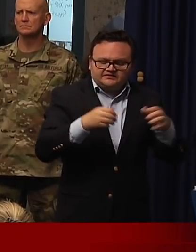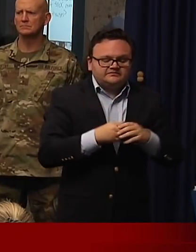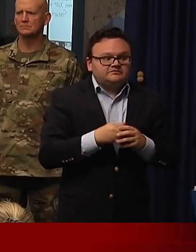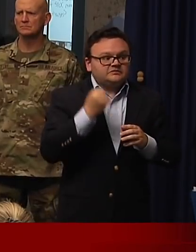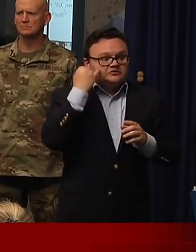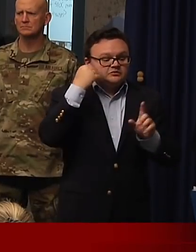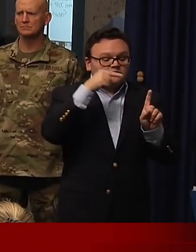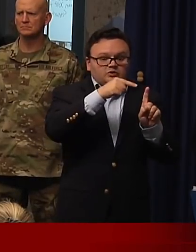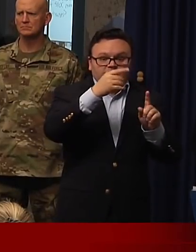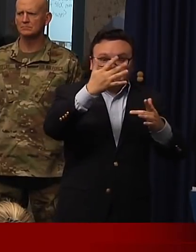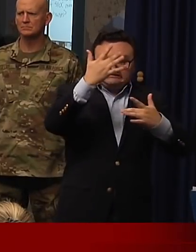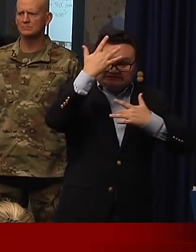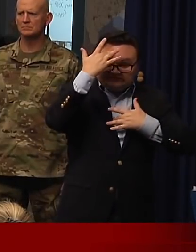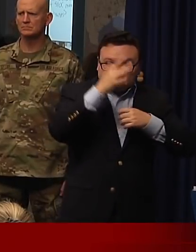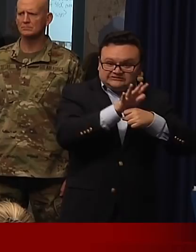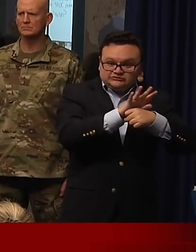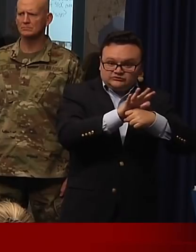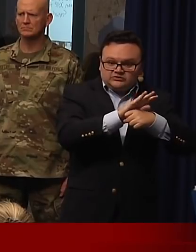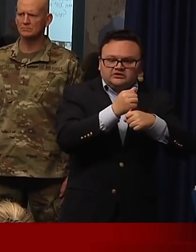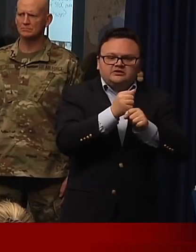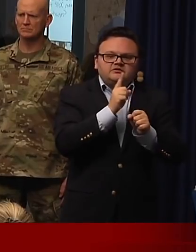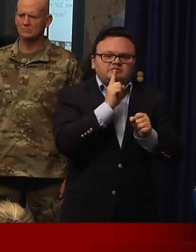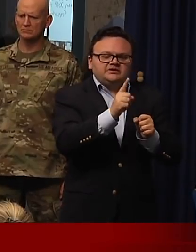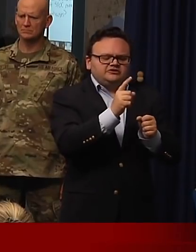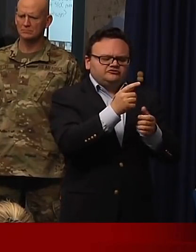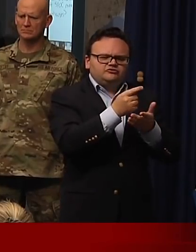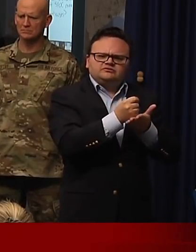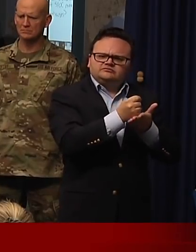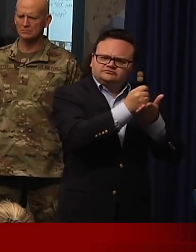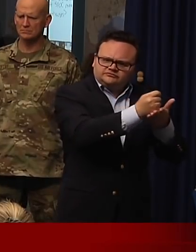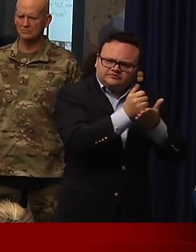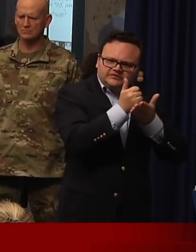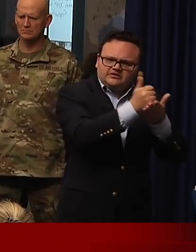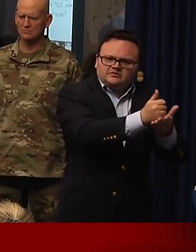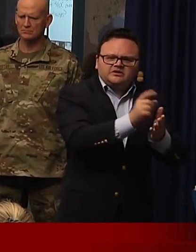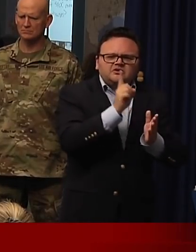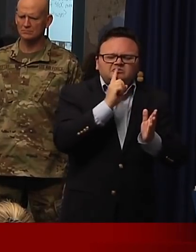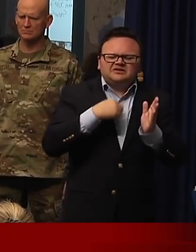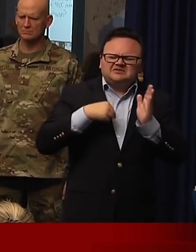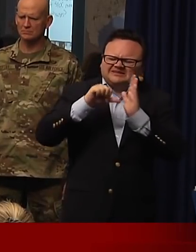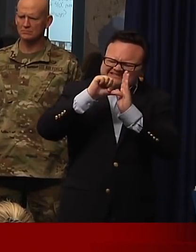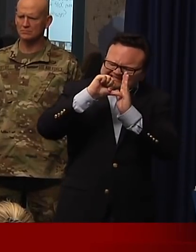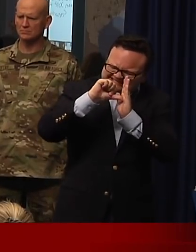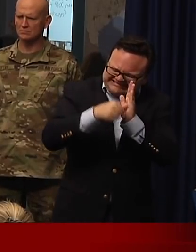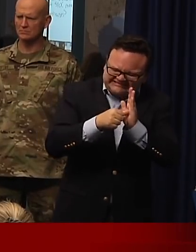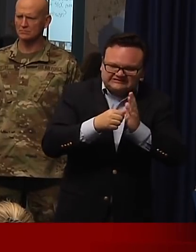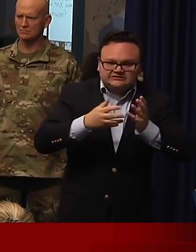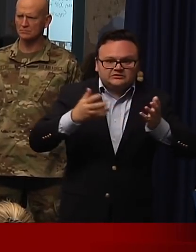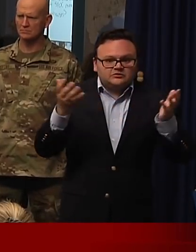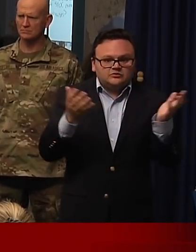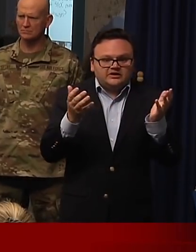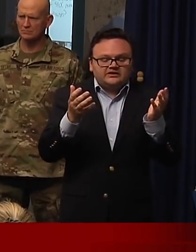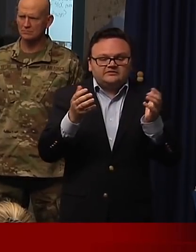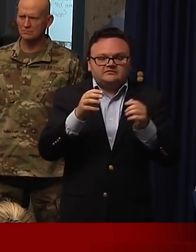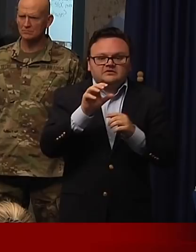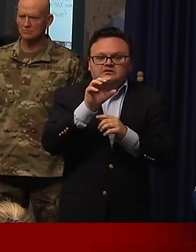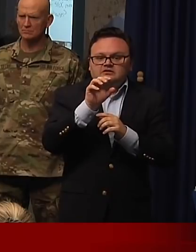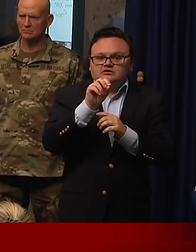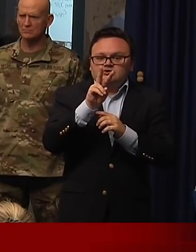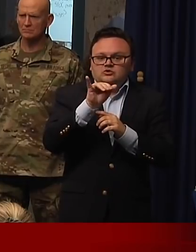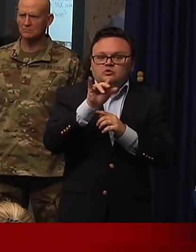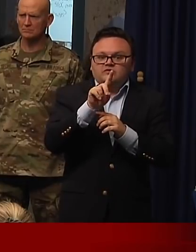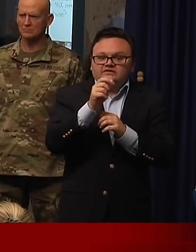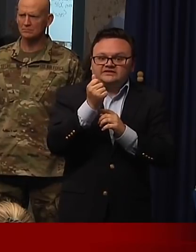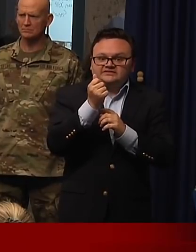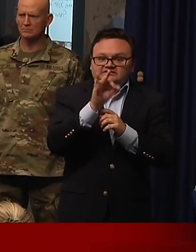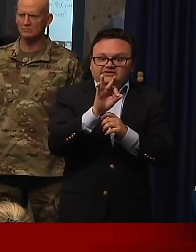that person would have medical attention. I can't emphasize enough that we have to keep COVID out of these facilities.